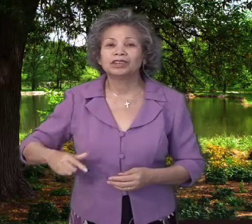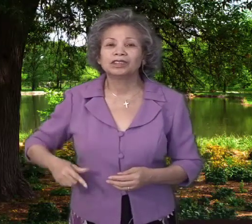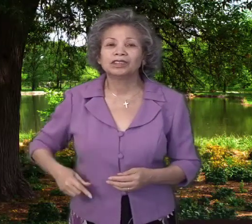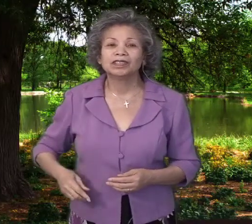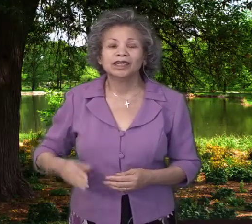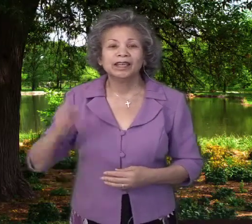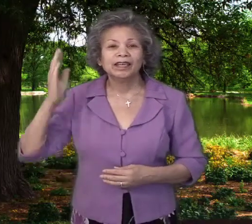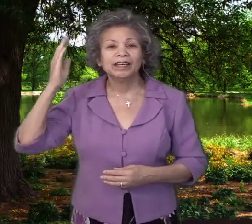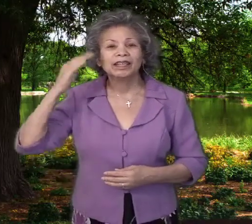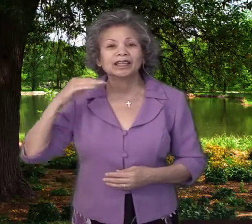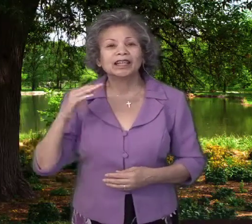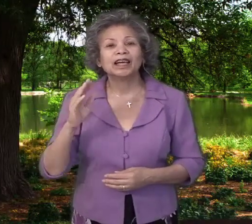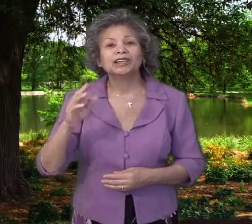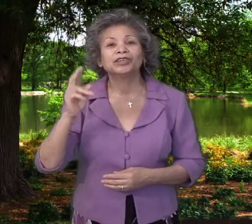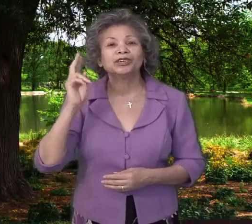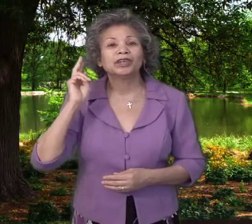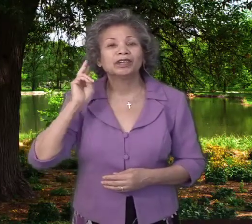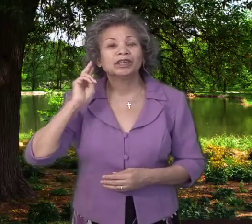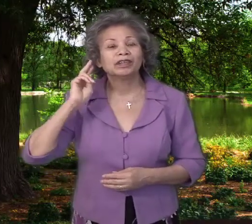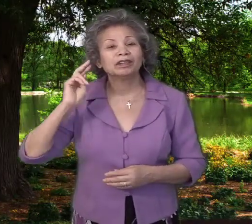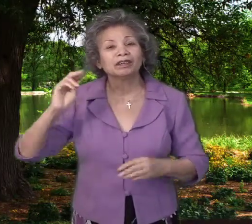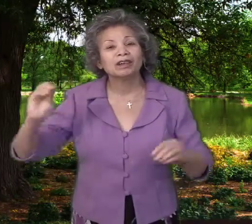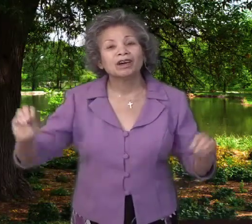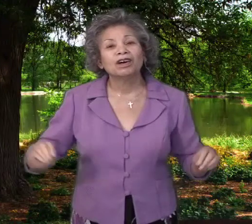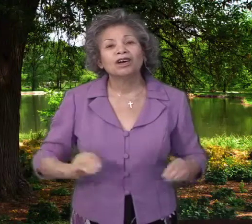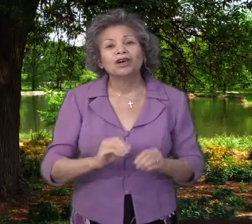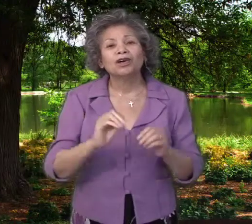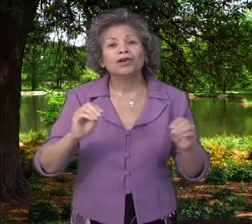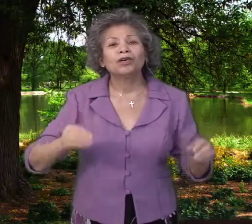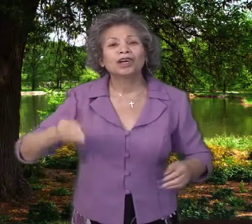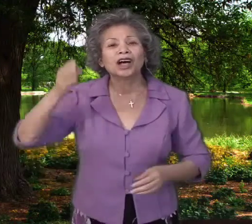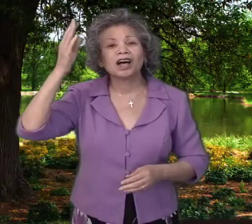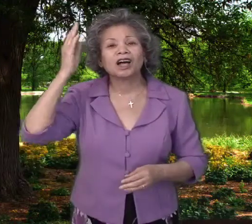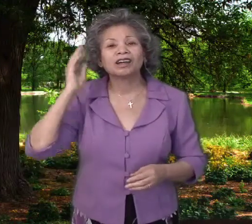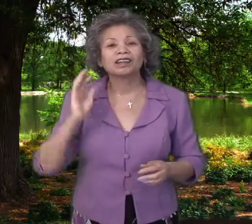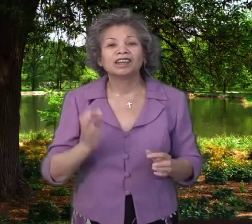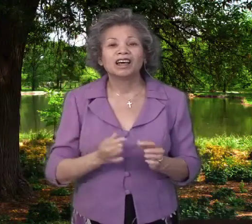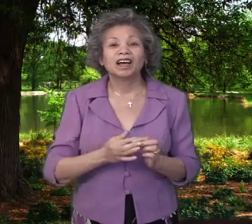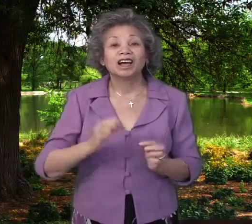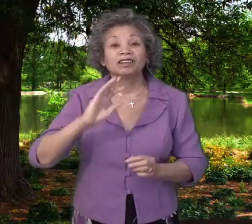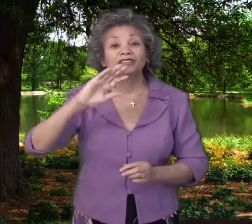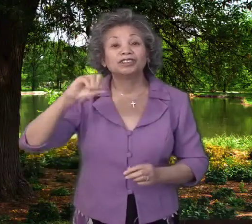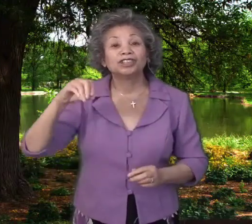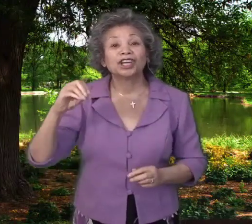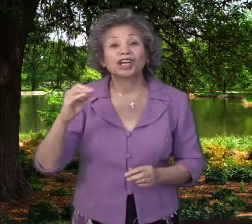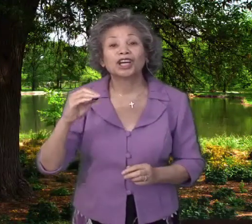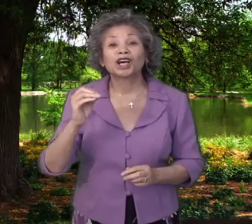Lord, incline your ear, O God of Jacob.